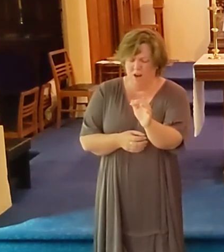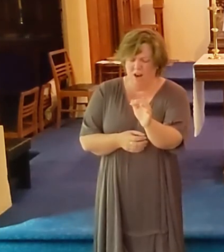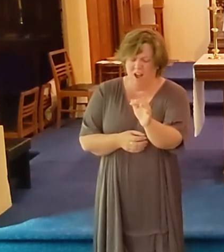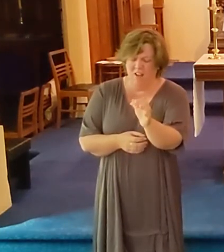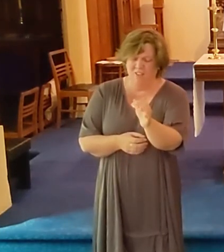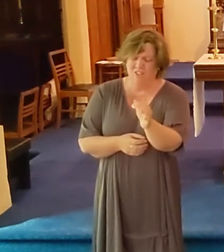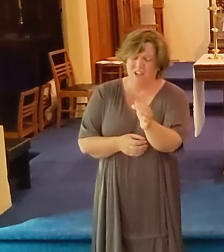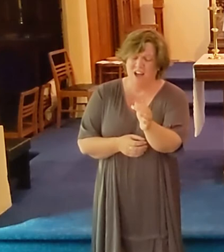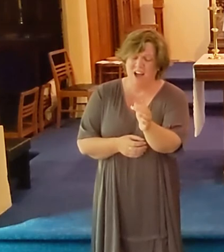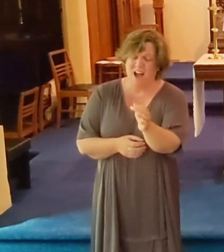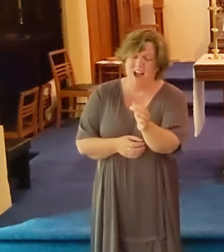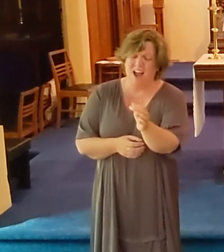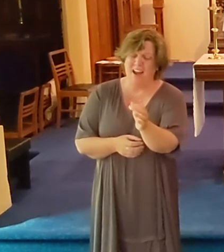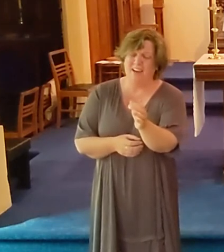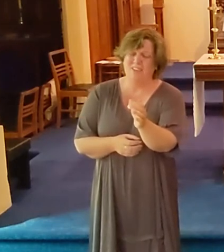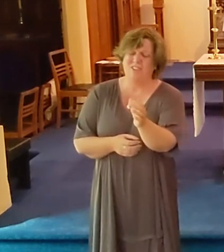black,